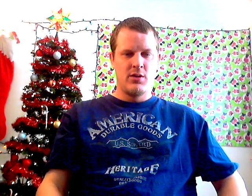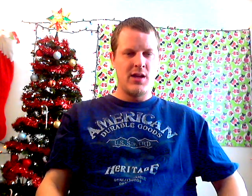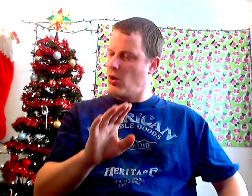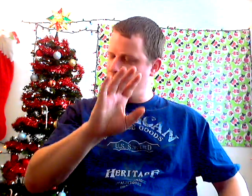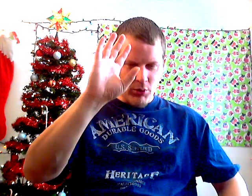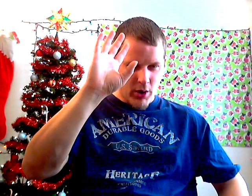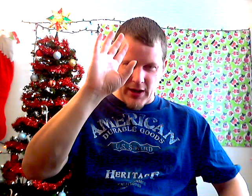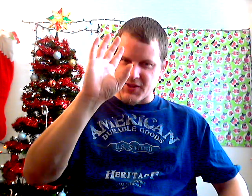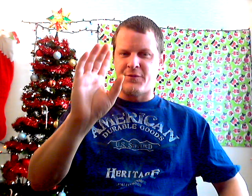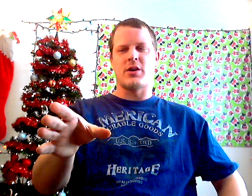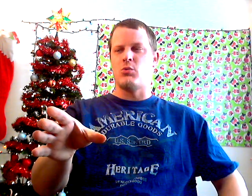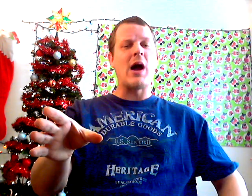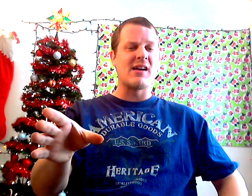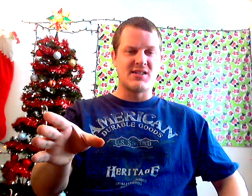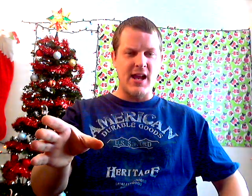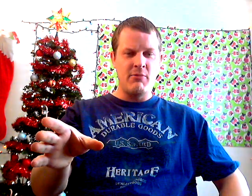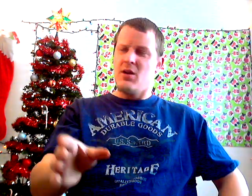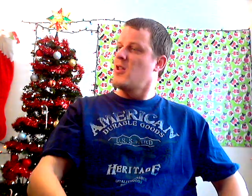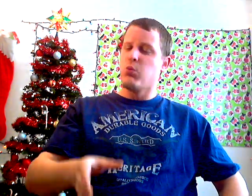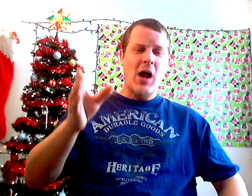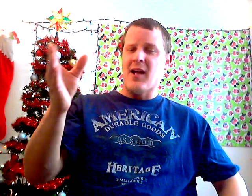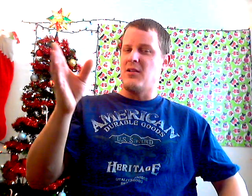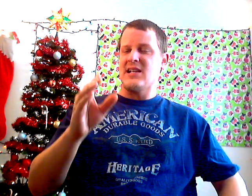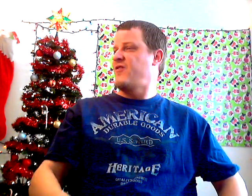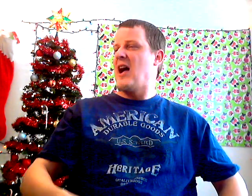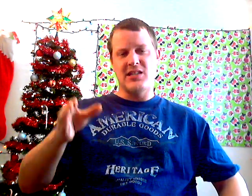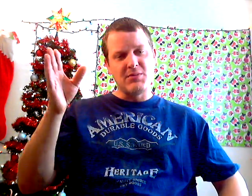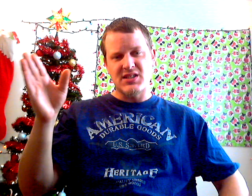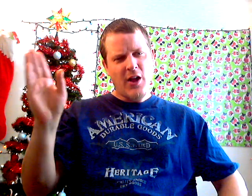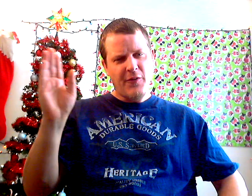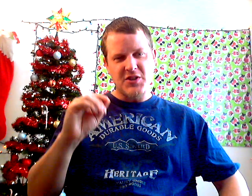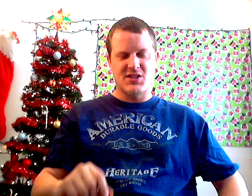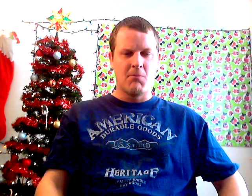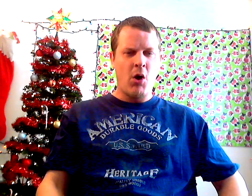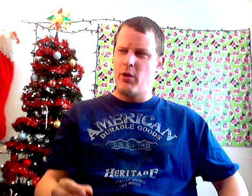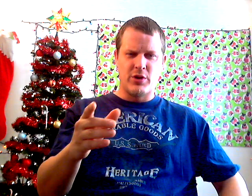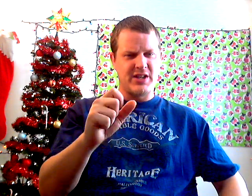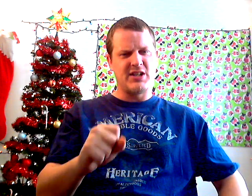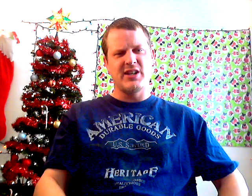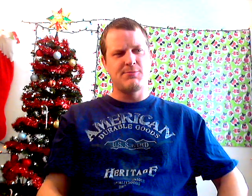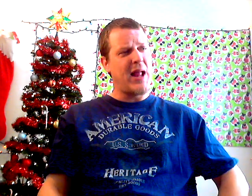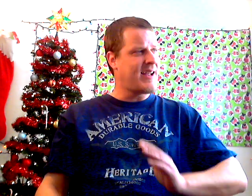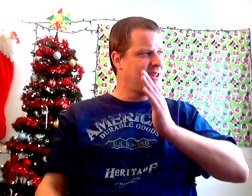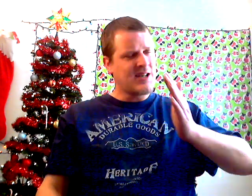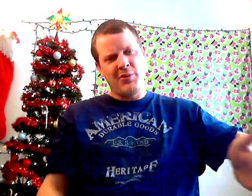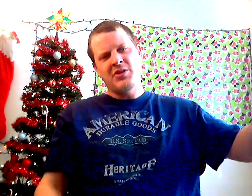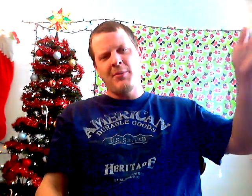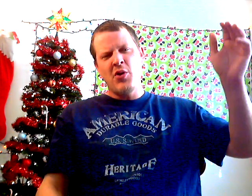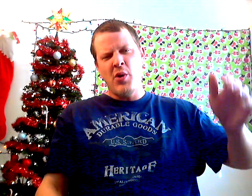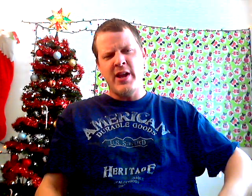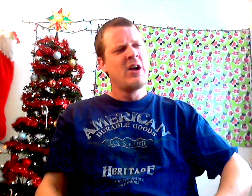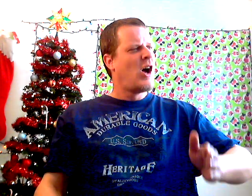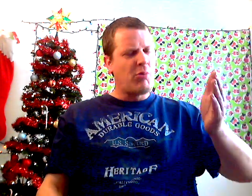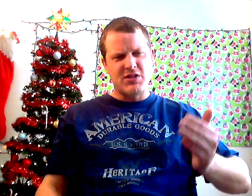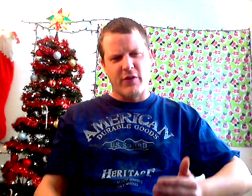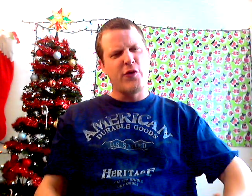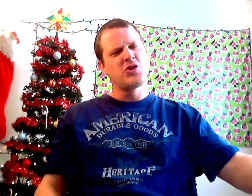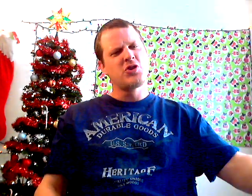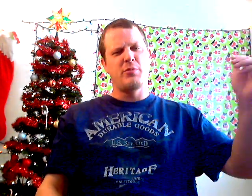And don't throw out the fucking Rock's name. The Rock classifies himself as Samoan more than he does black in the WWE. Always refers to